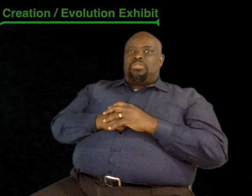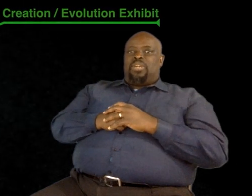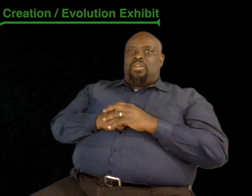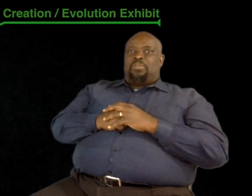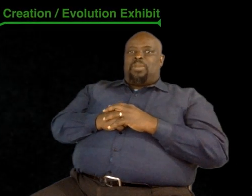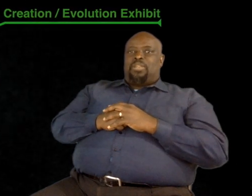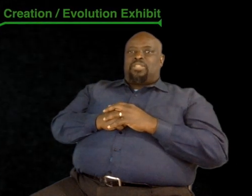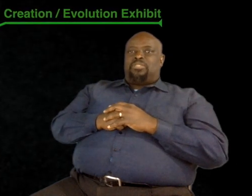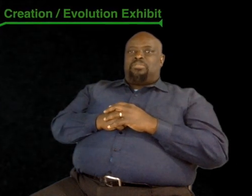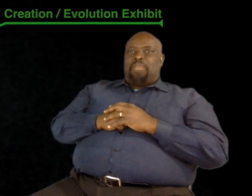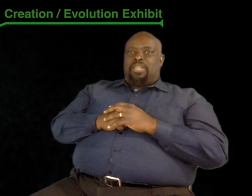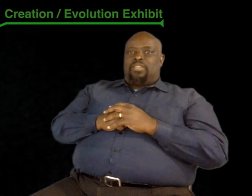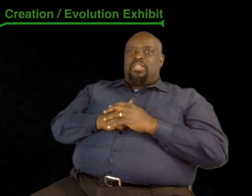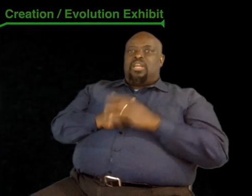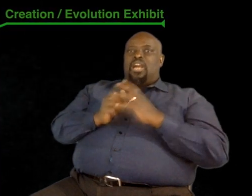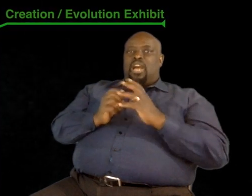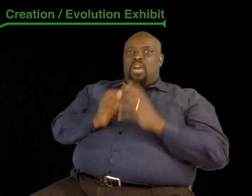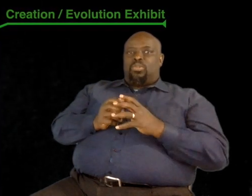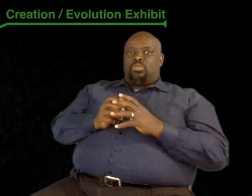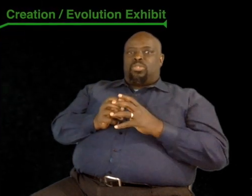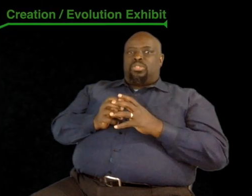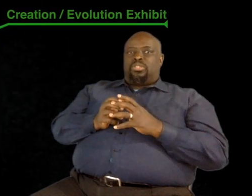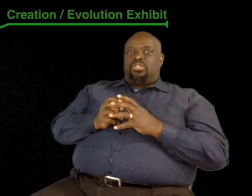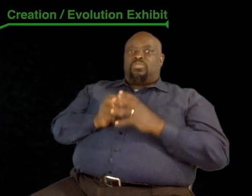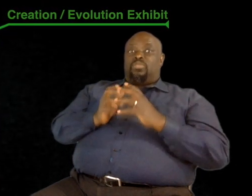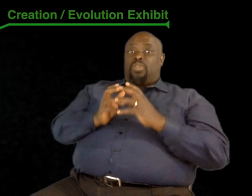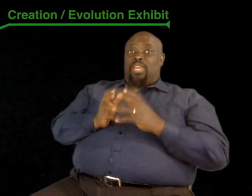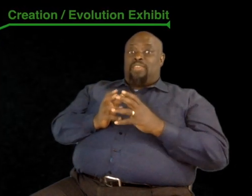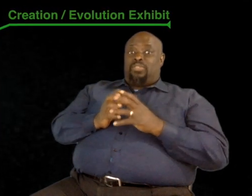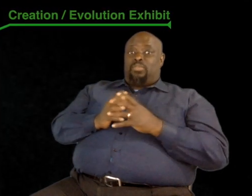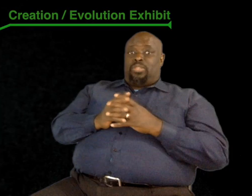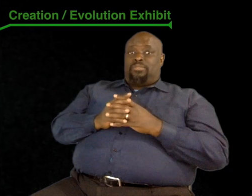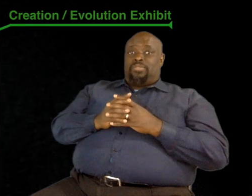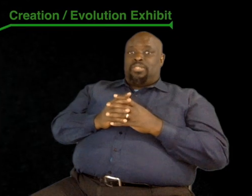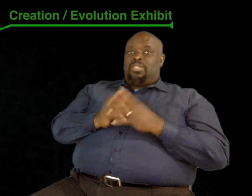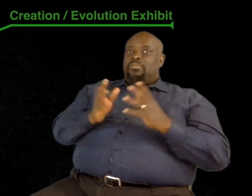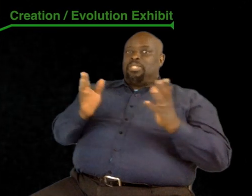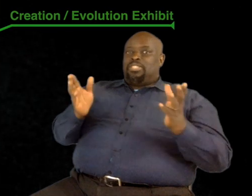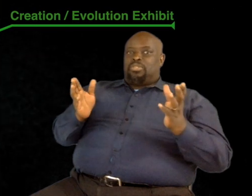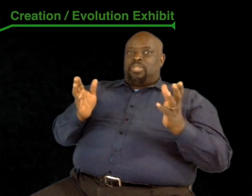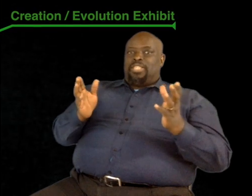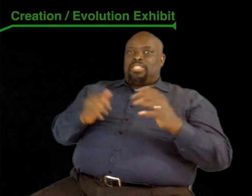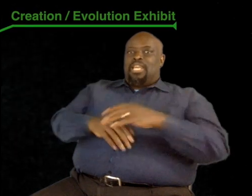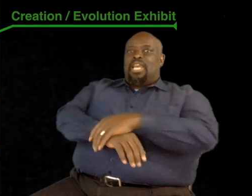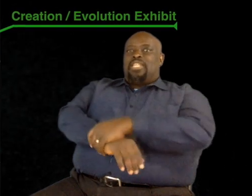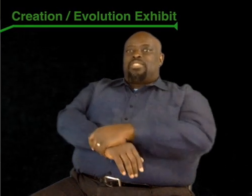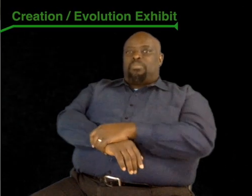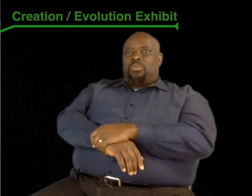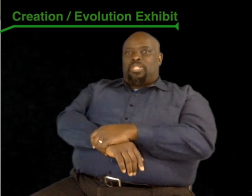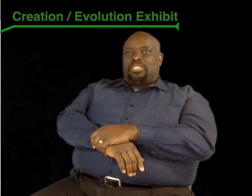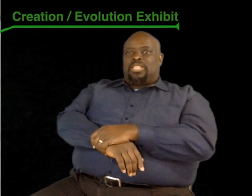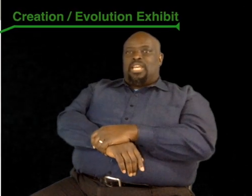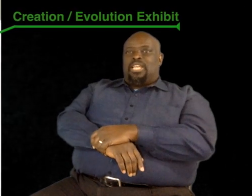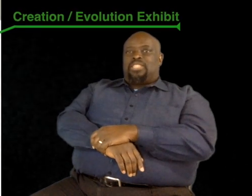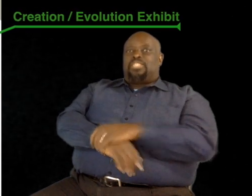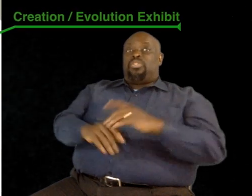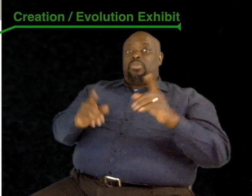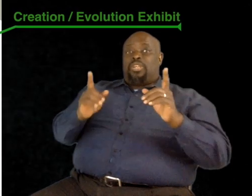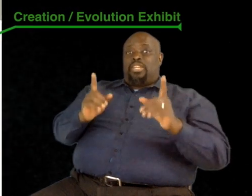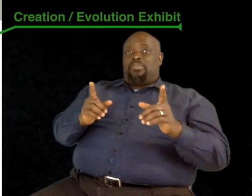our part to better our world for everyone. Please donate and support us as you are able